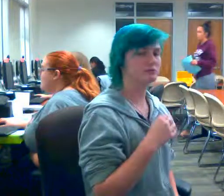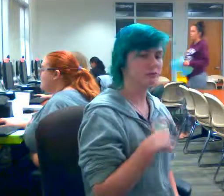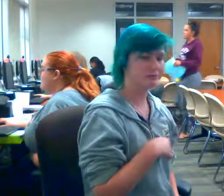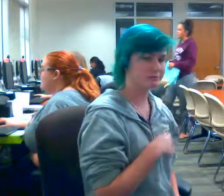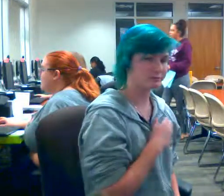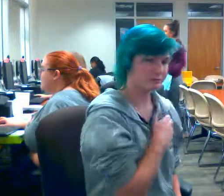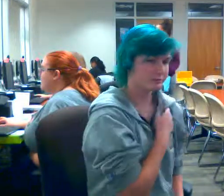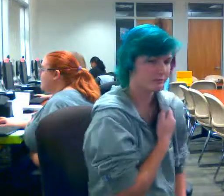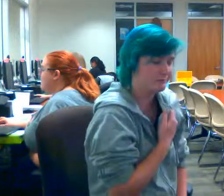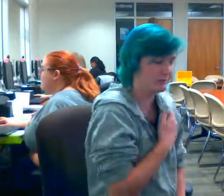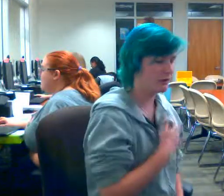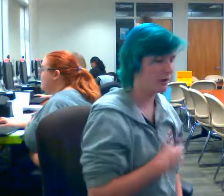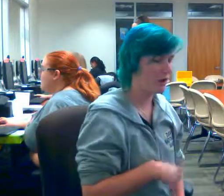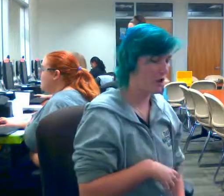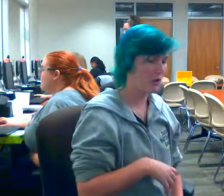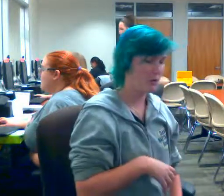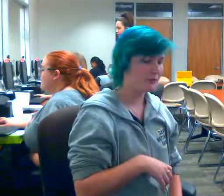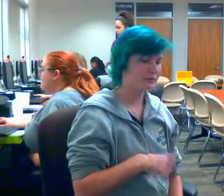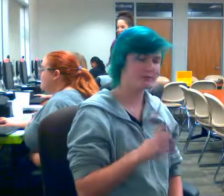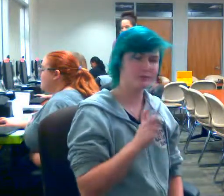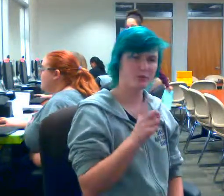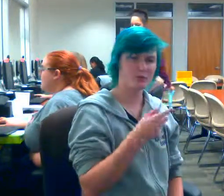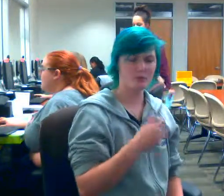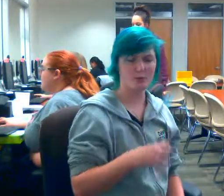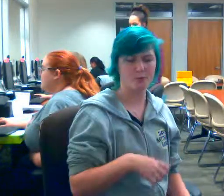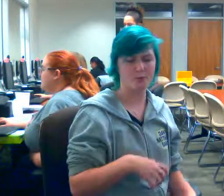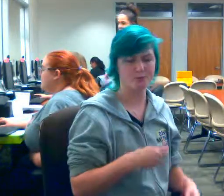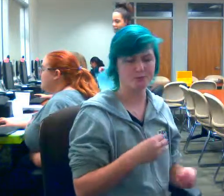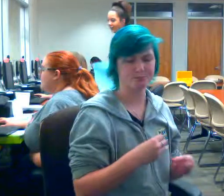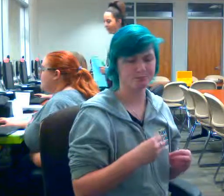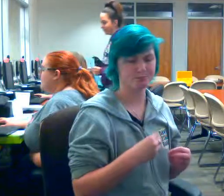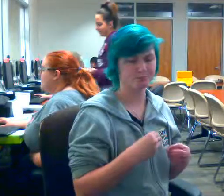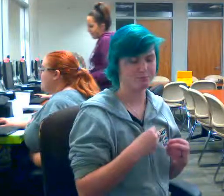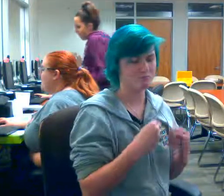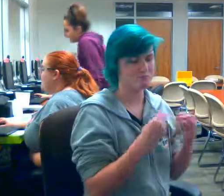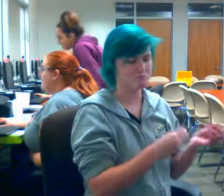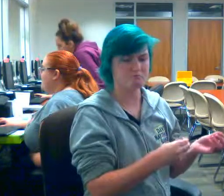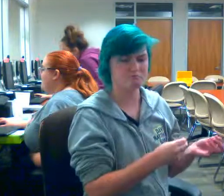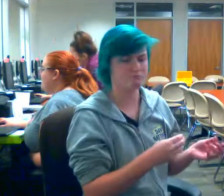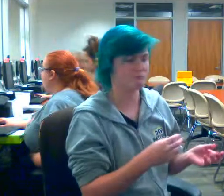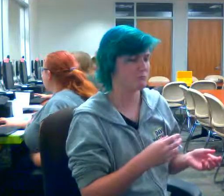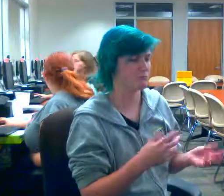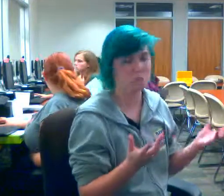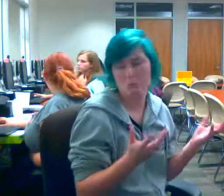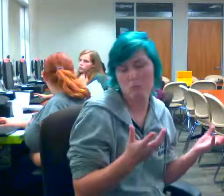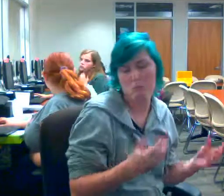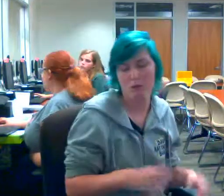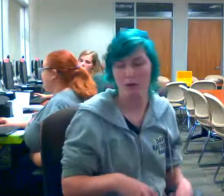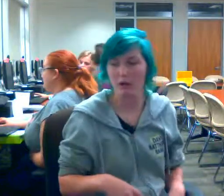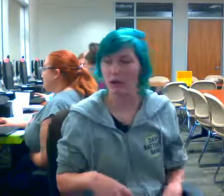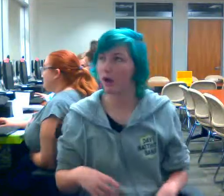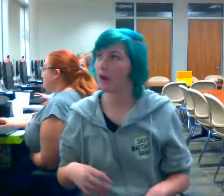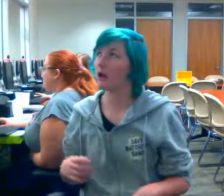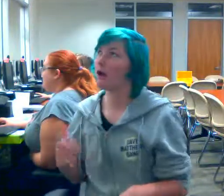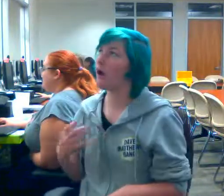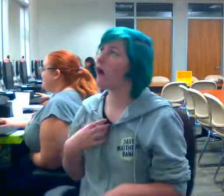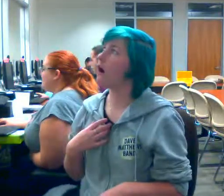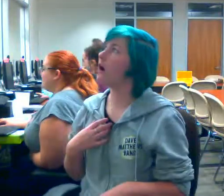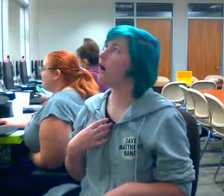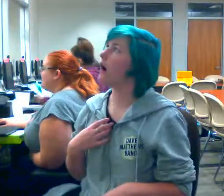what you're doing. I'm a person on Facebook. I'm a person on